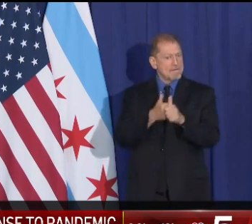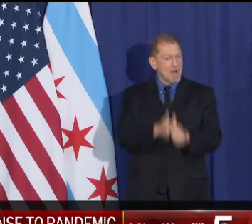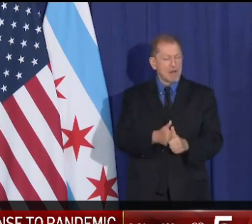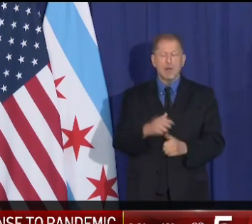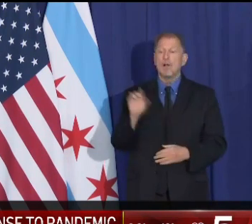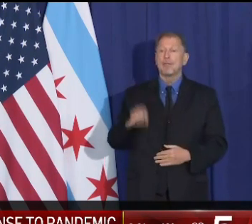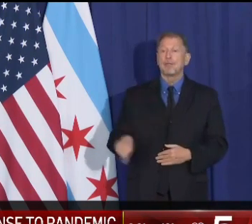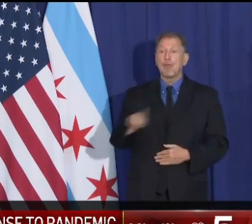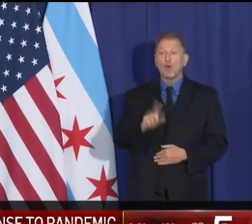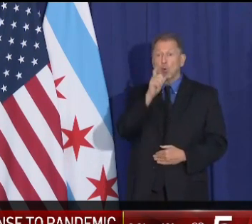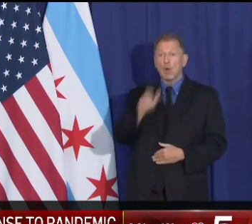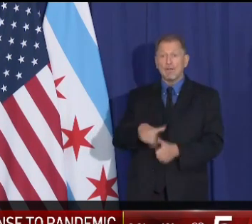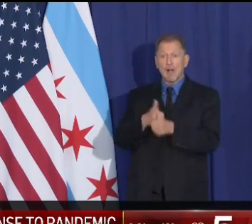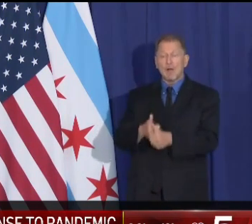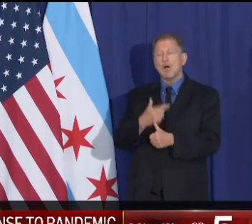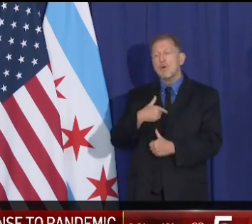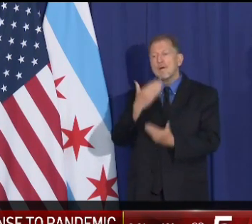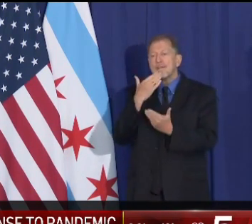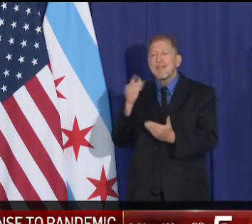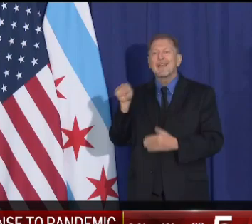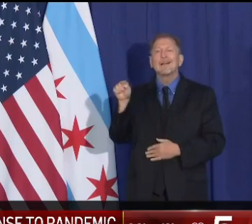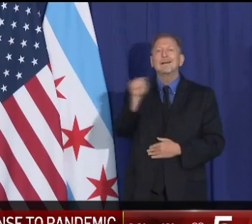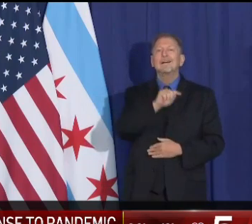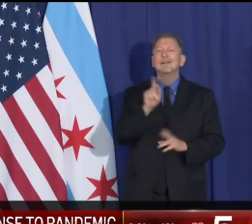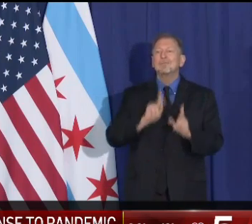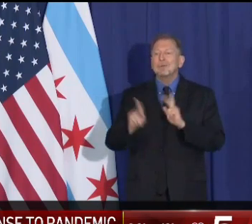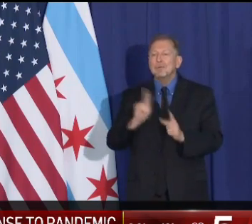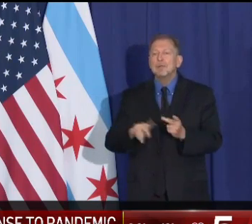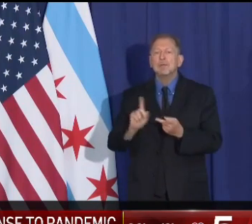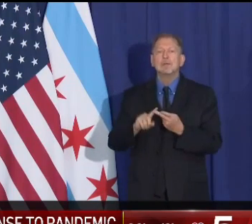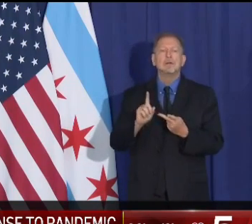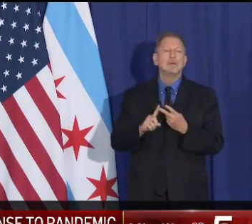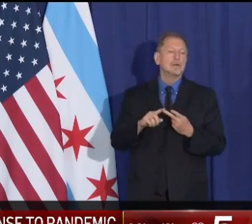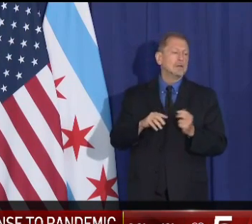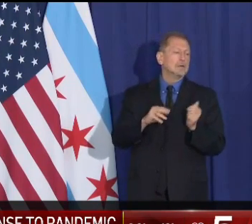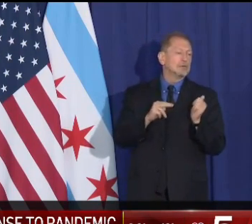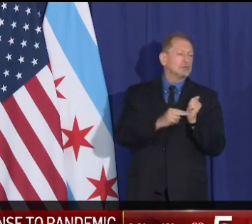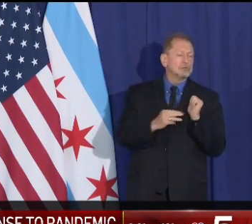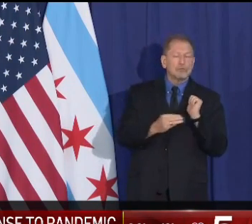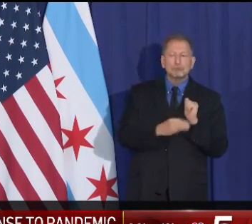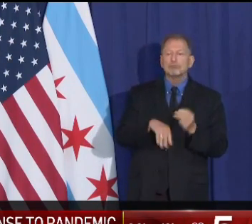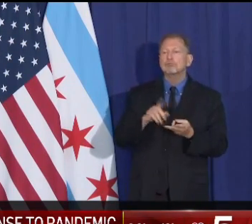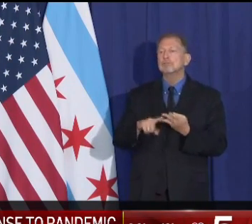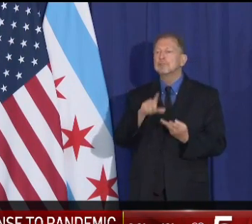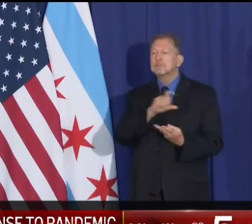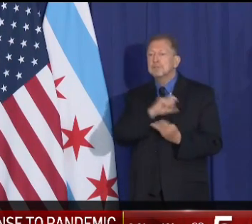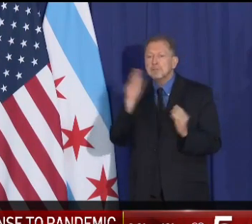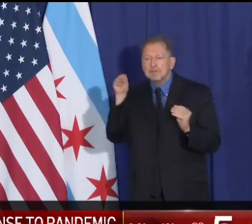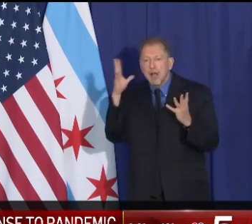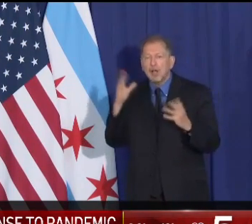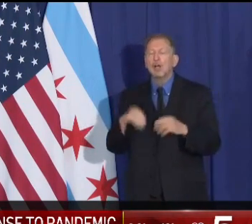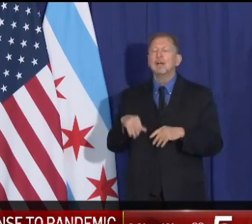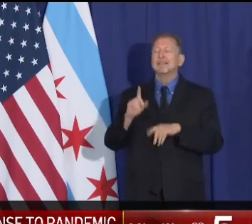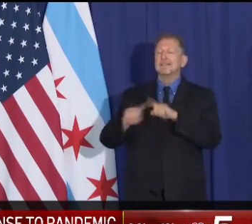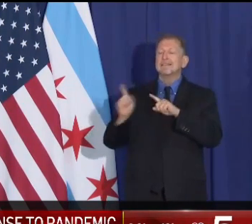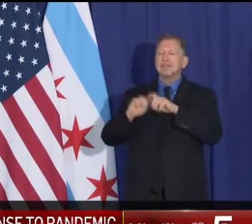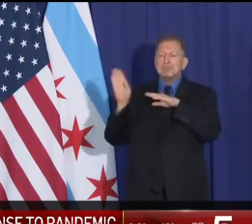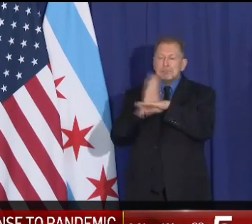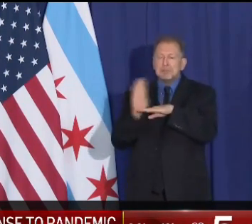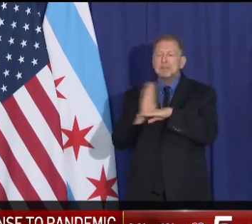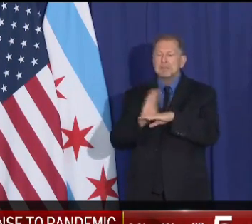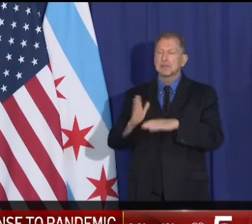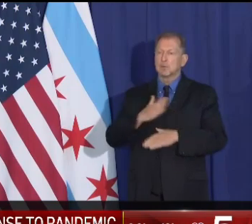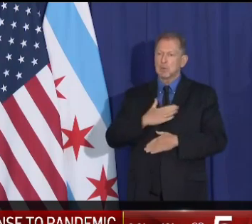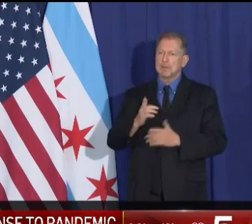want to thank, in particular, individuals, health care workers, first responders, and our various businesses who are literally